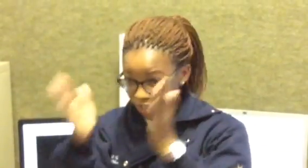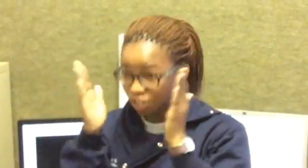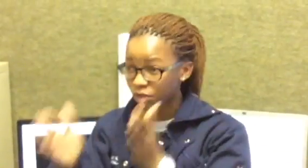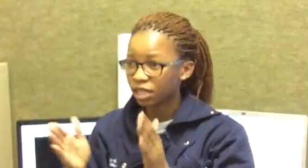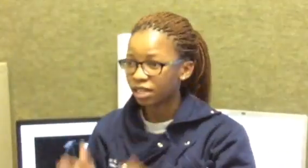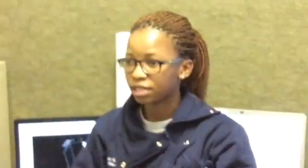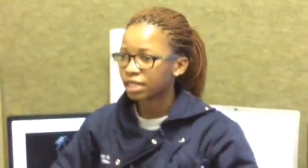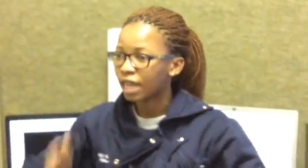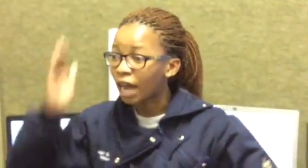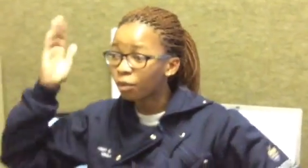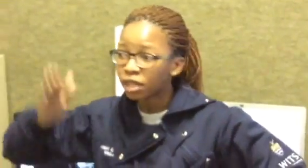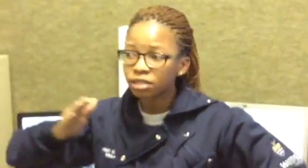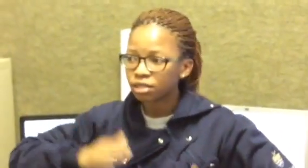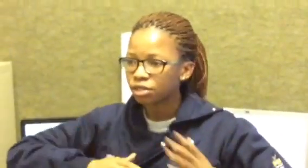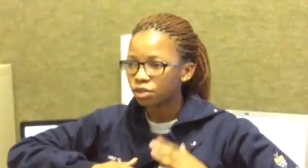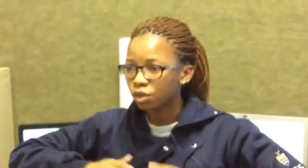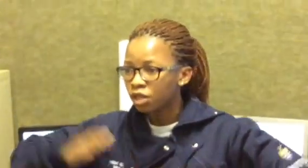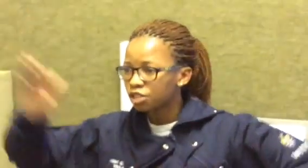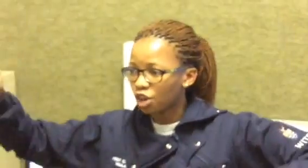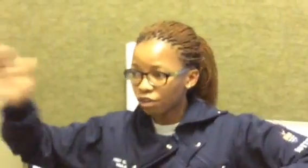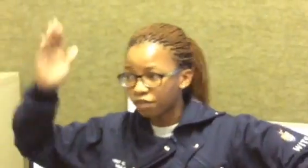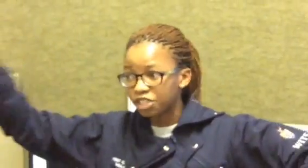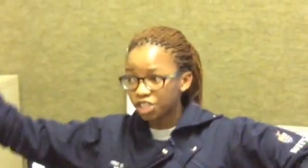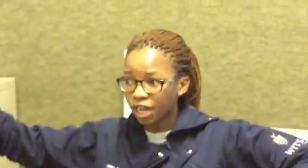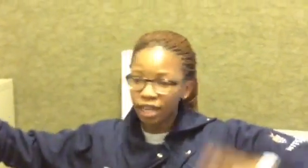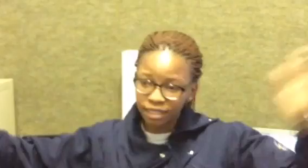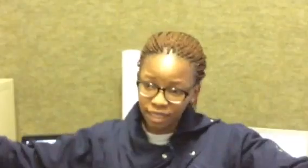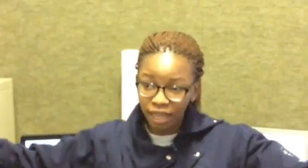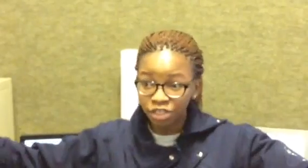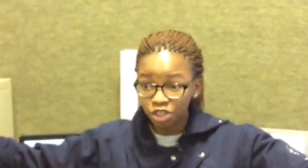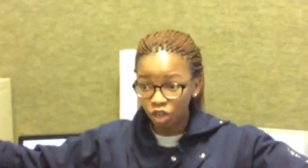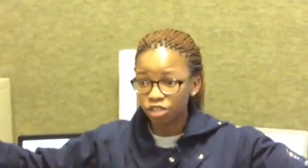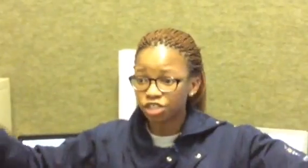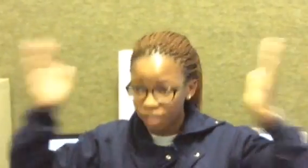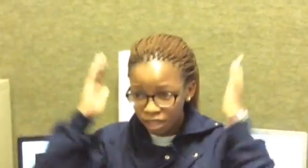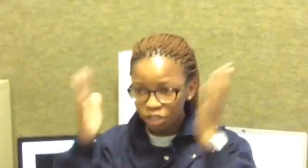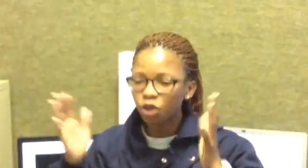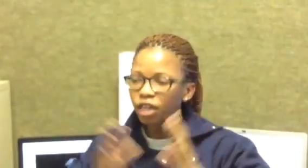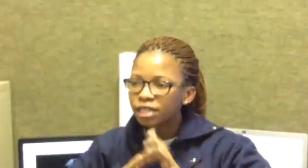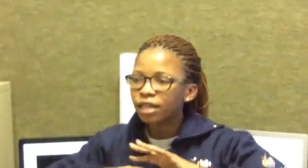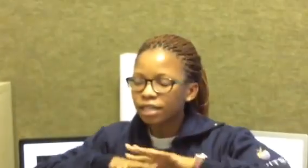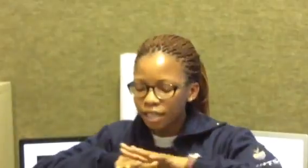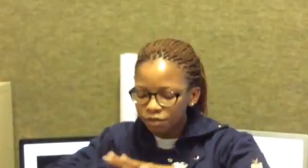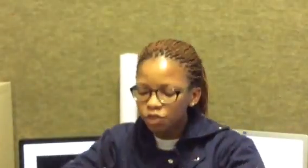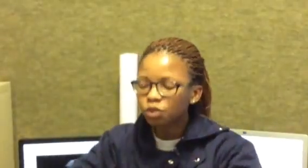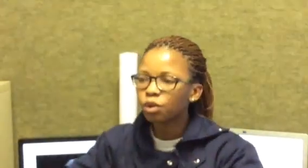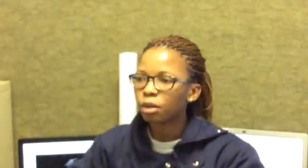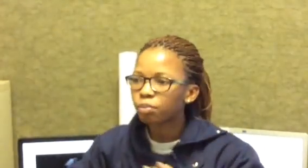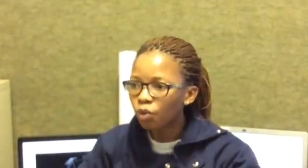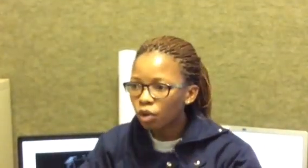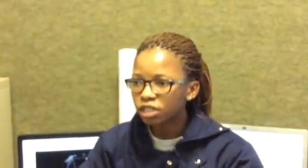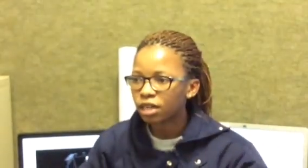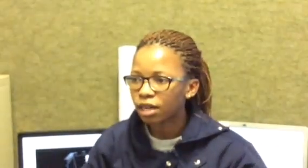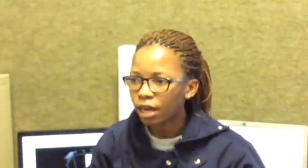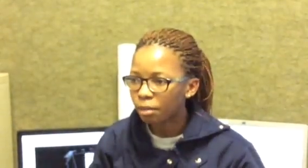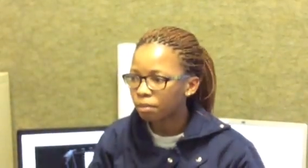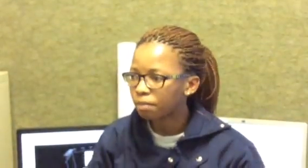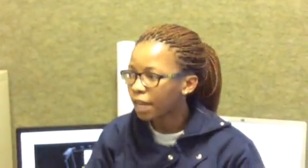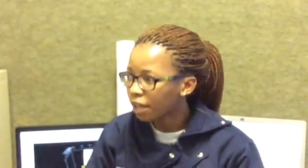geoscience and i went into geography and GIS and geology so it it gives you a broader um playing